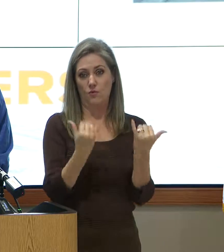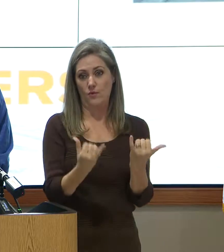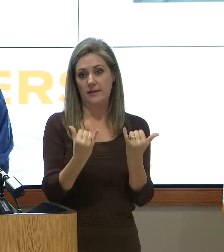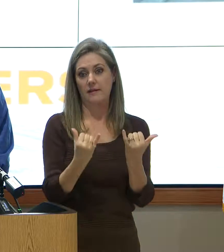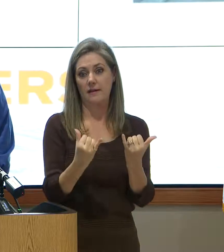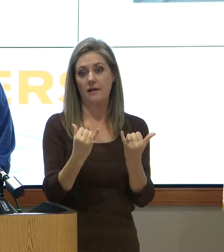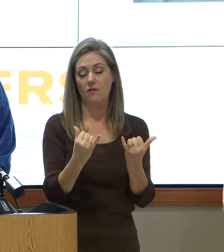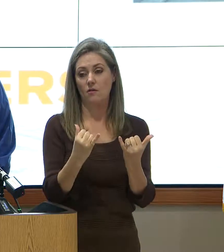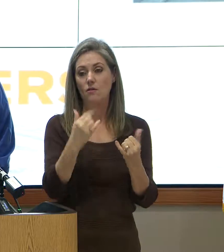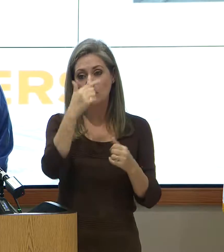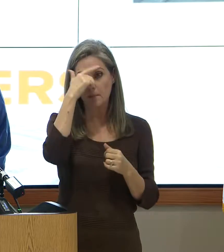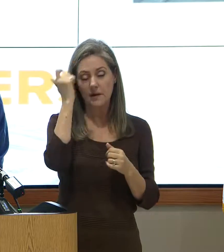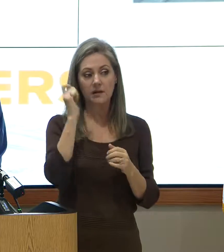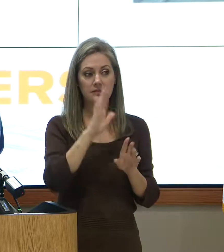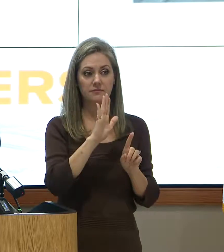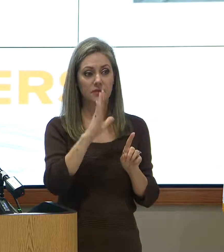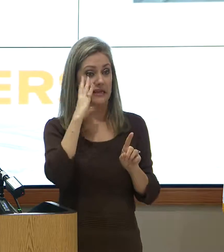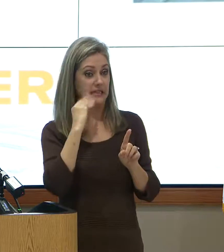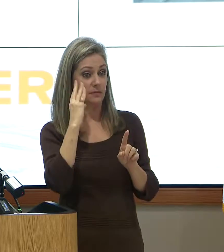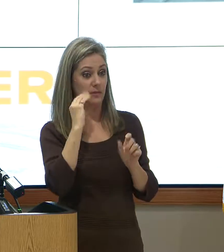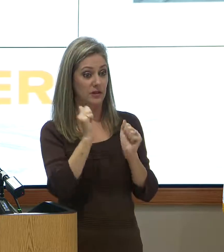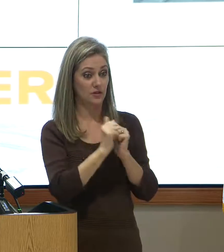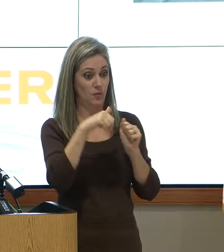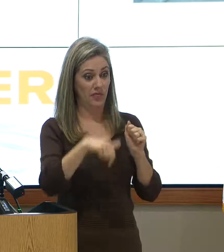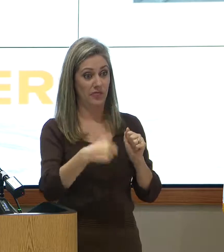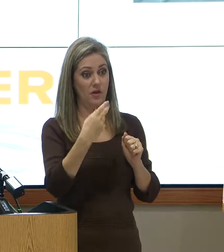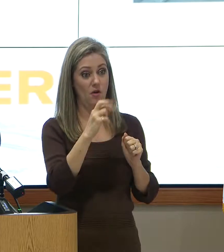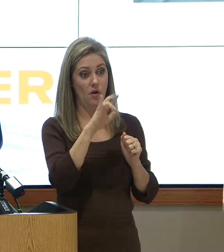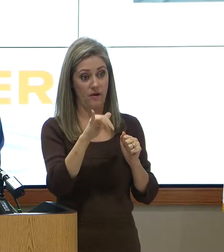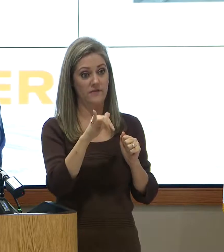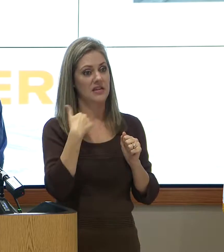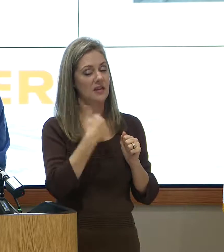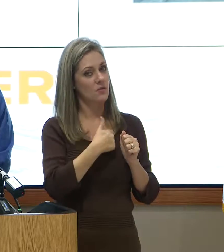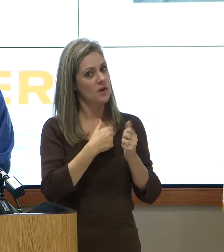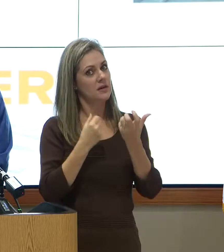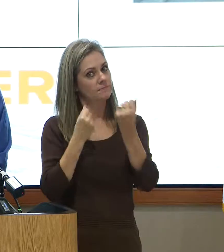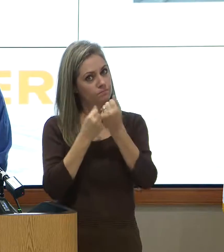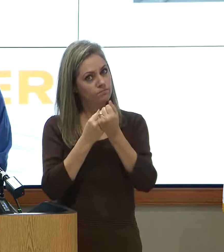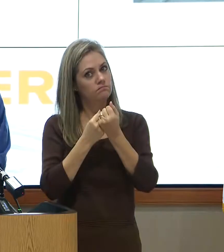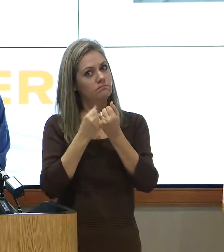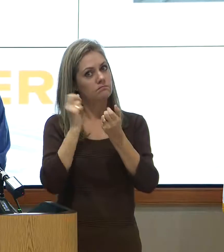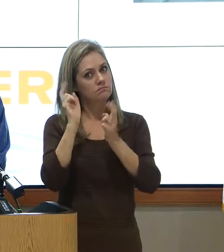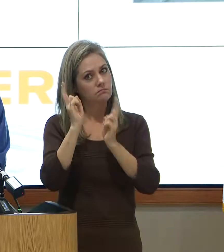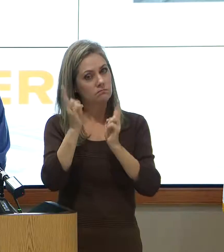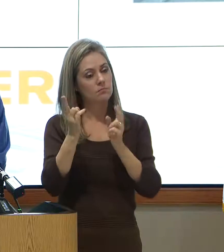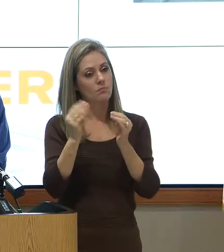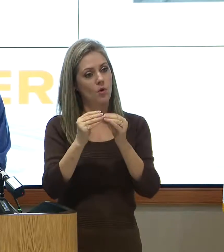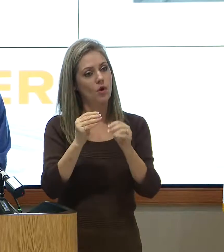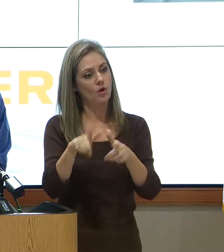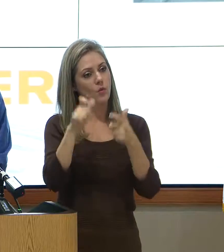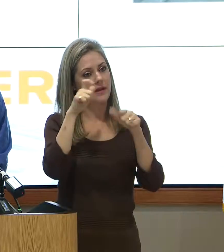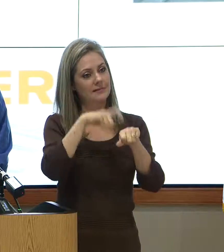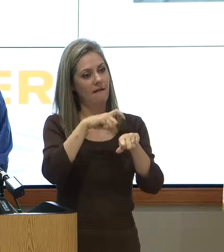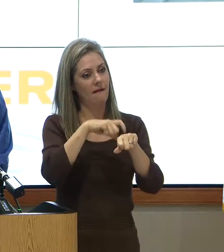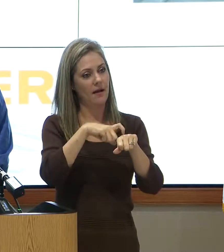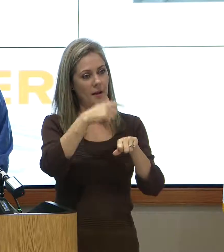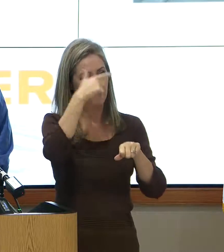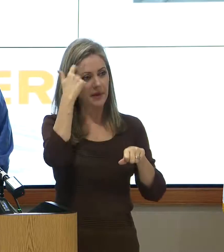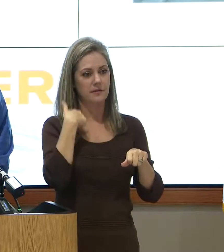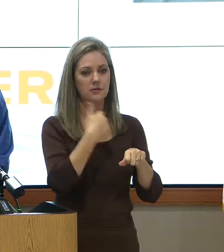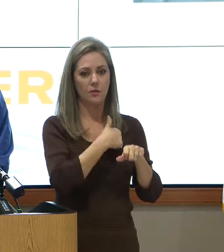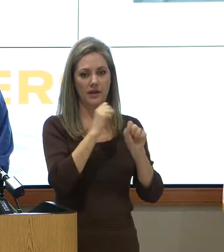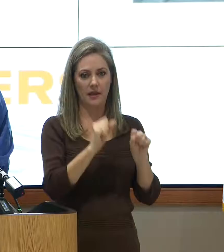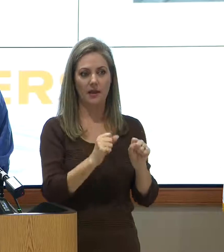given the experience that we've had with Hurricane Harvey, we're advocating for a much quicker timeline so that we can start doing these buyouts, these